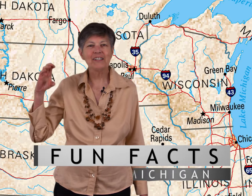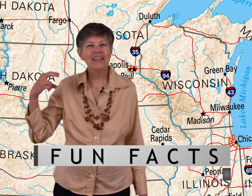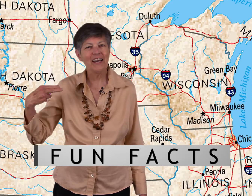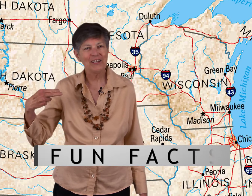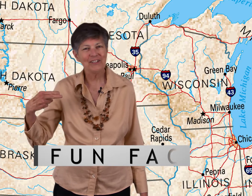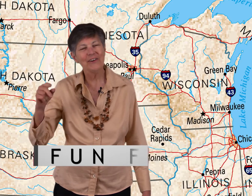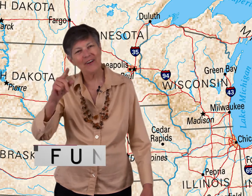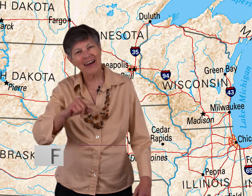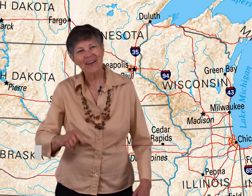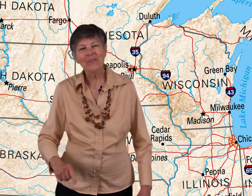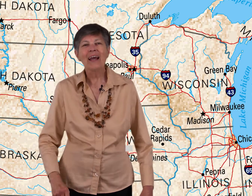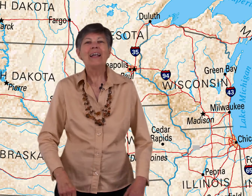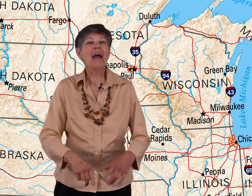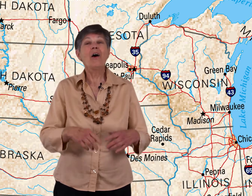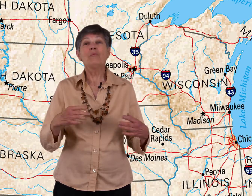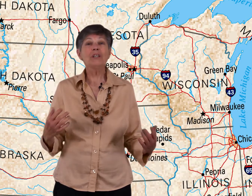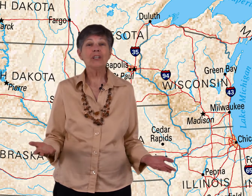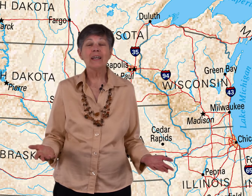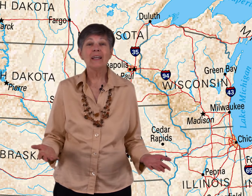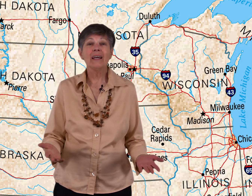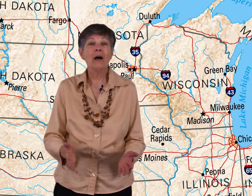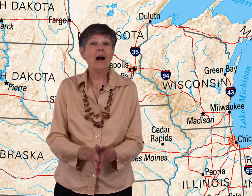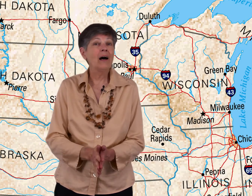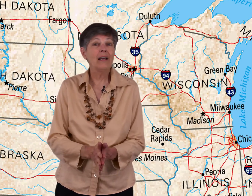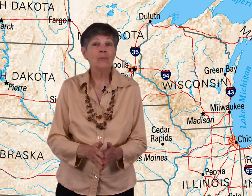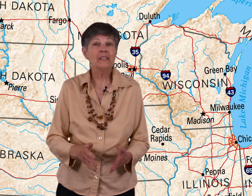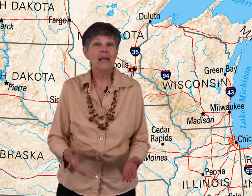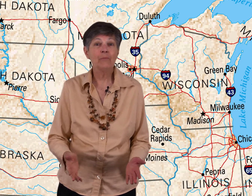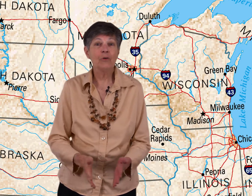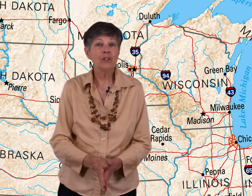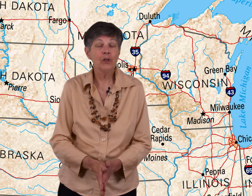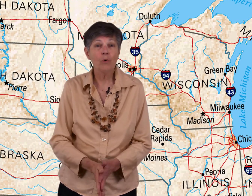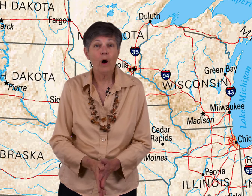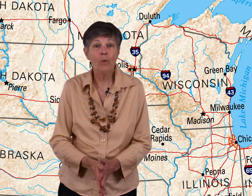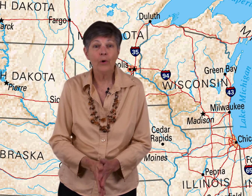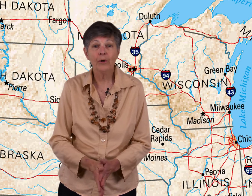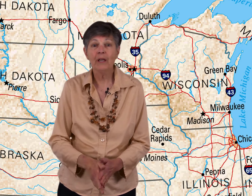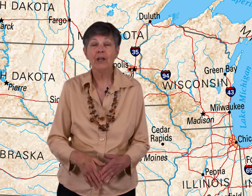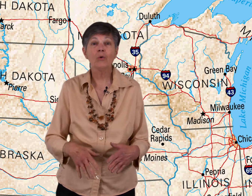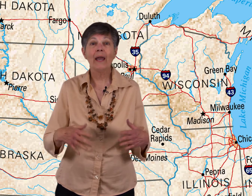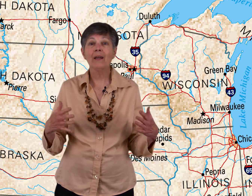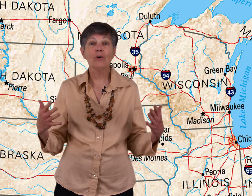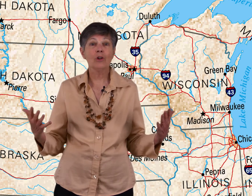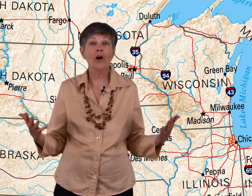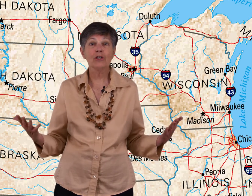-C-H, okay? Now, Michigan was named from a Chippewa word meaning great or large